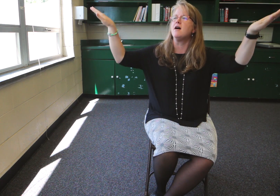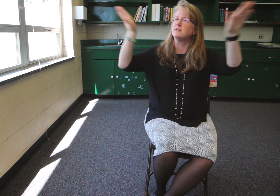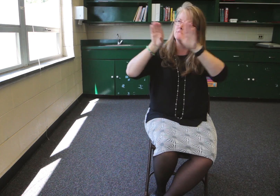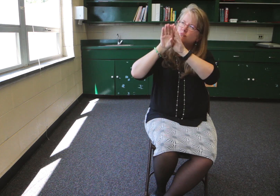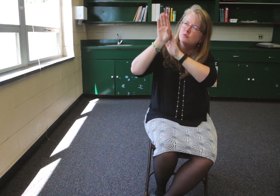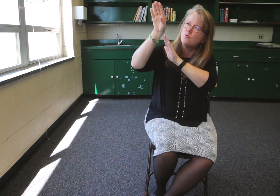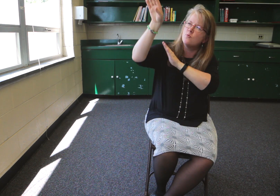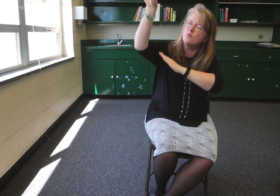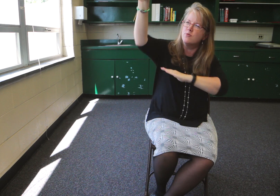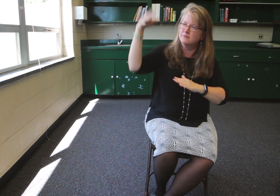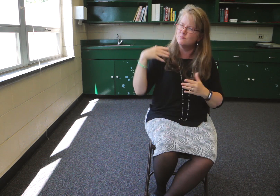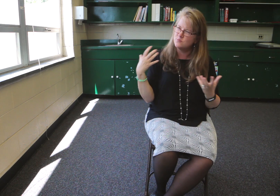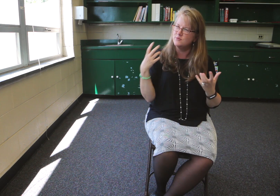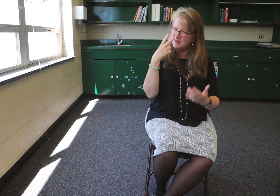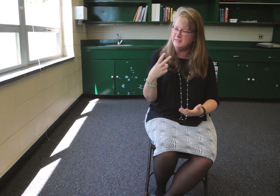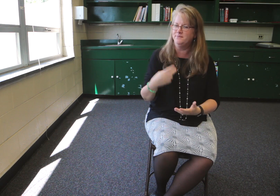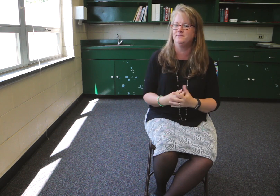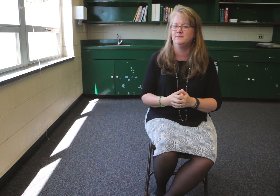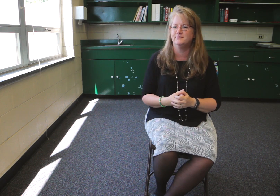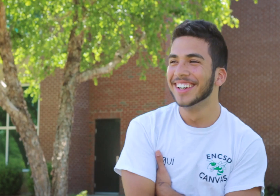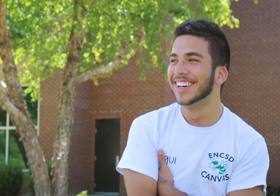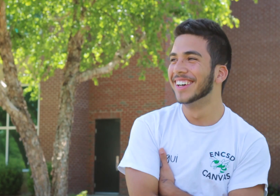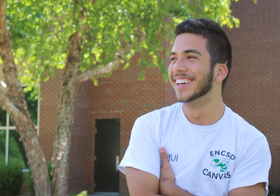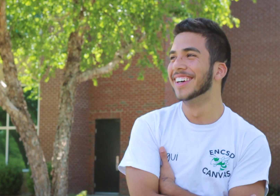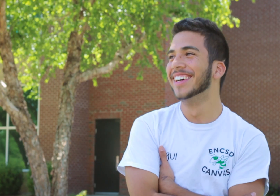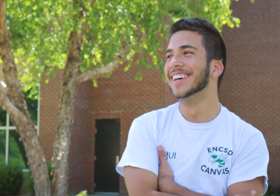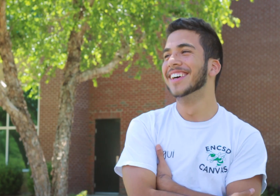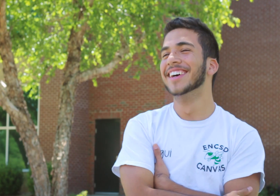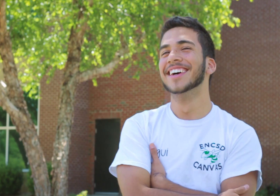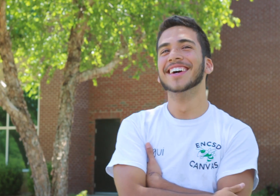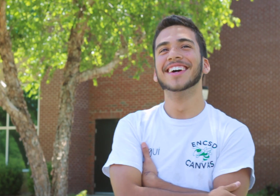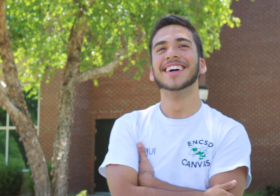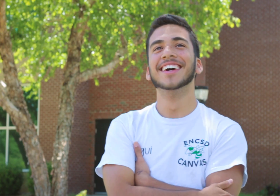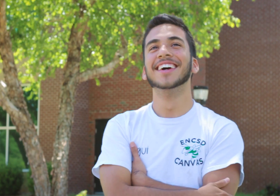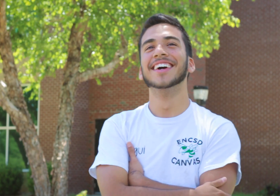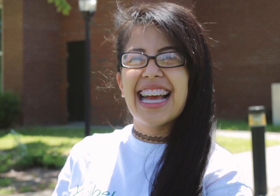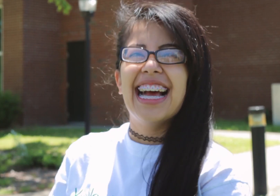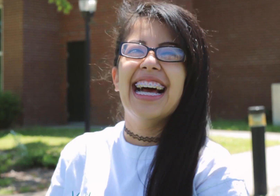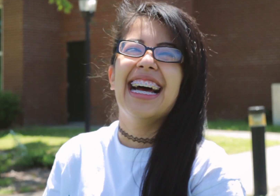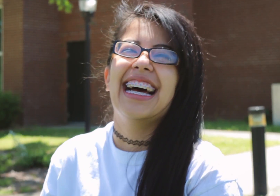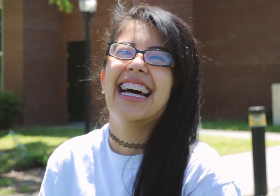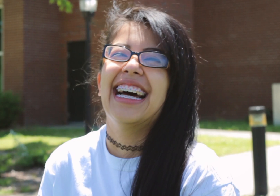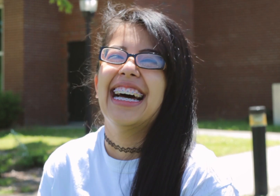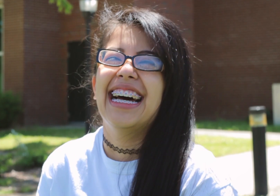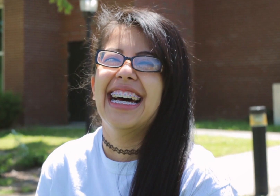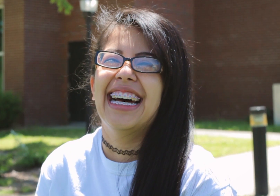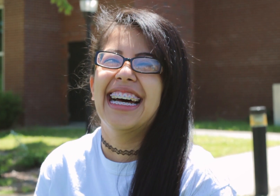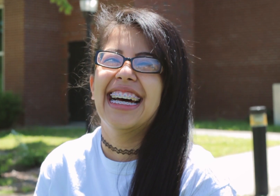it. You know, they can fly. They can soar. They really can. And I want to see that in them. My message is that all students can learn